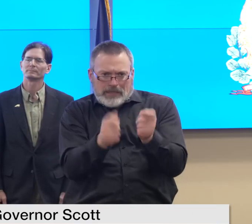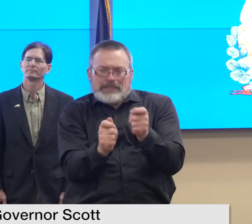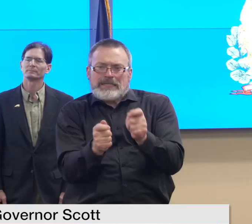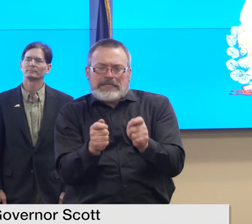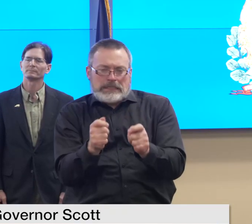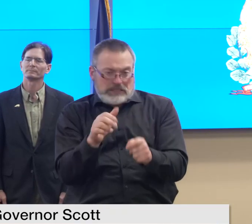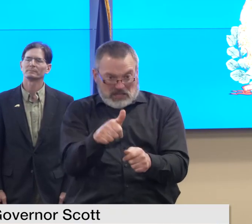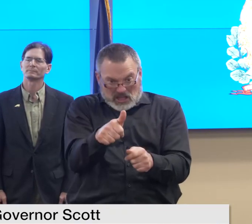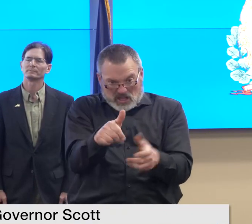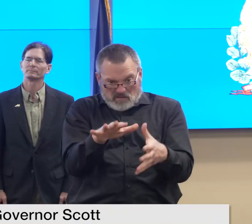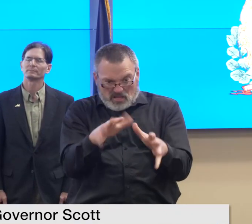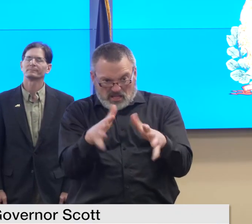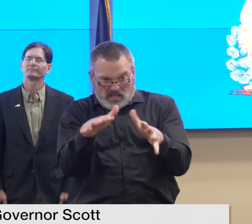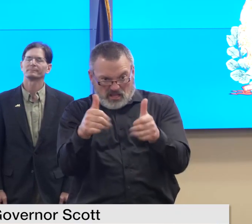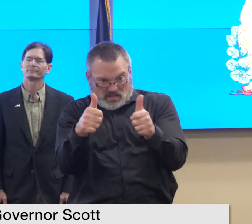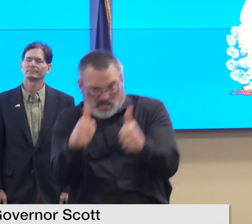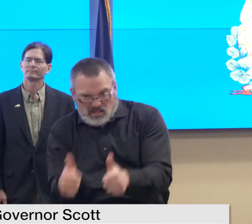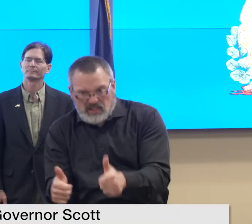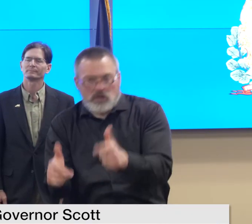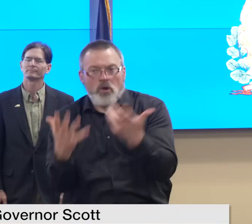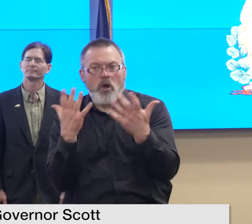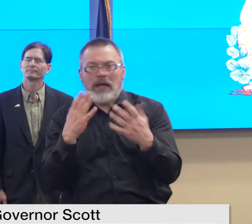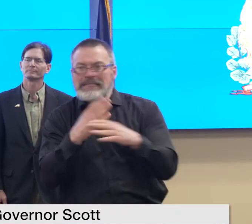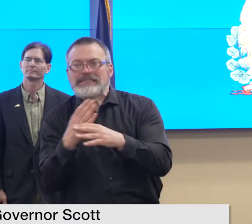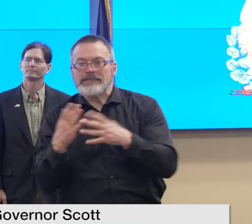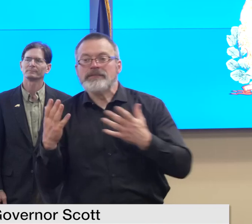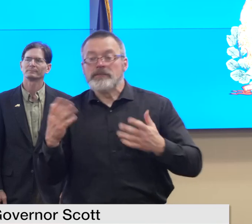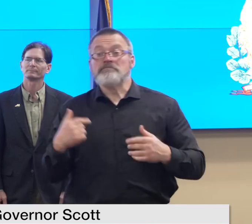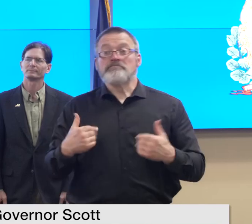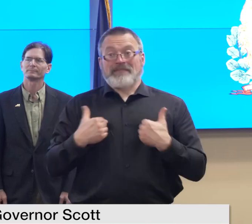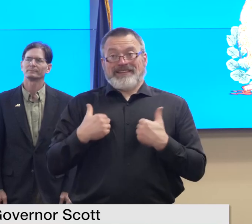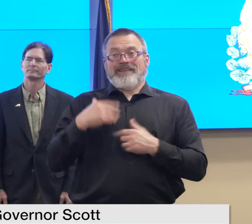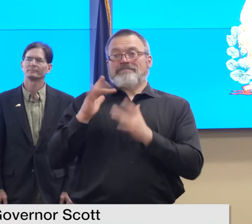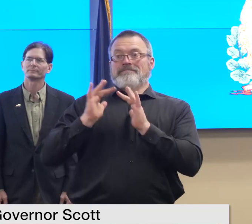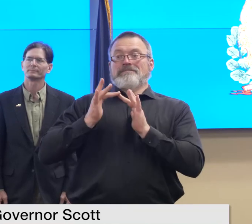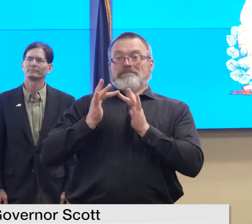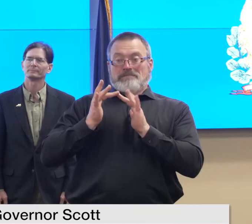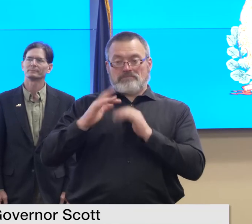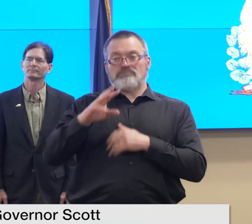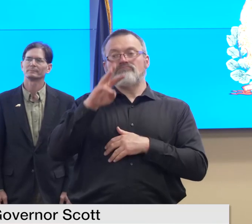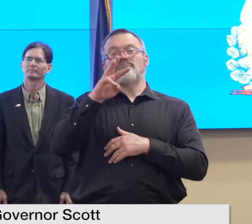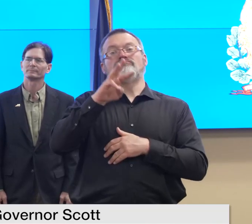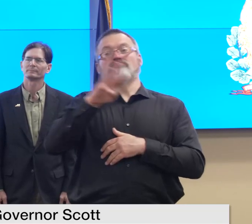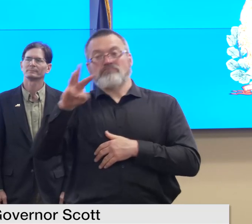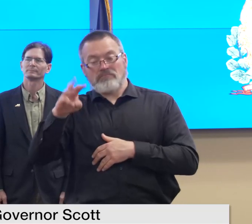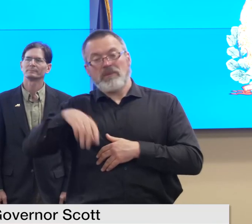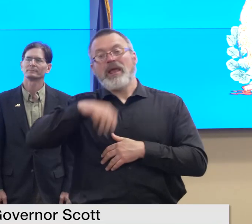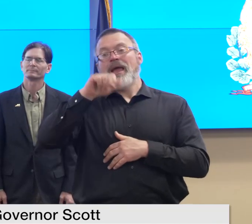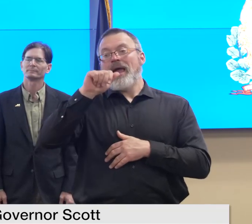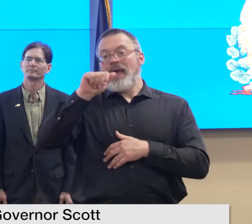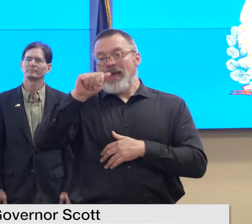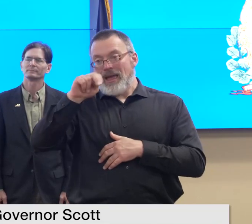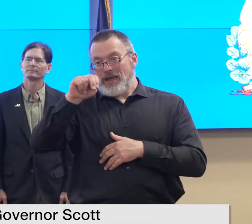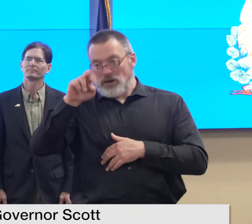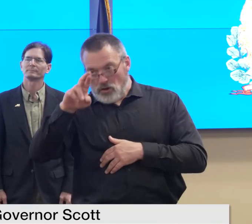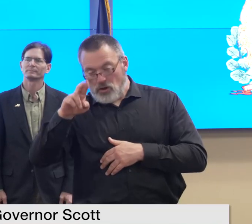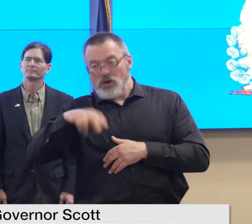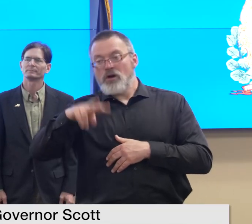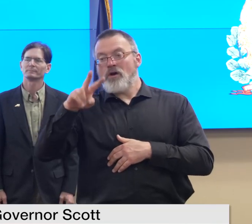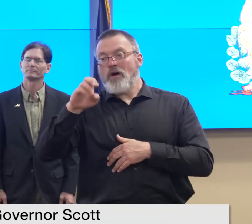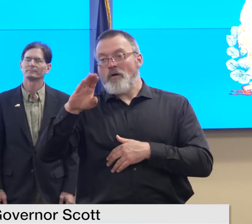a simple form on our flood website anr.vermont.gov slash flood